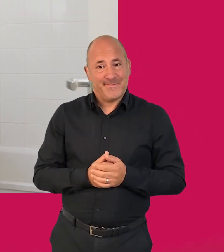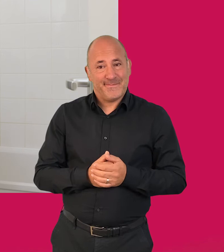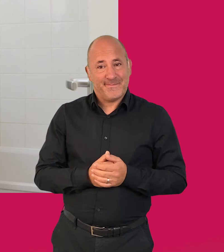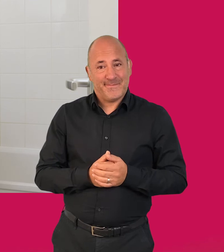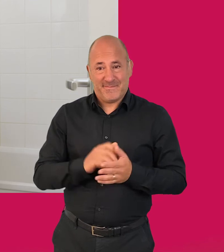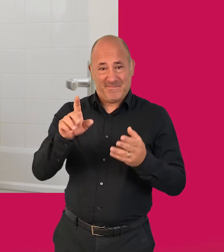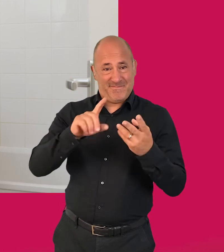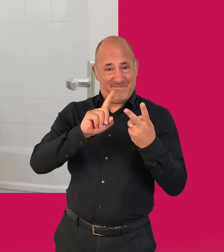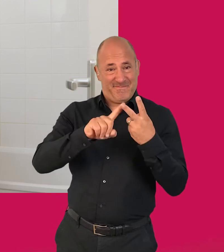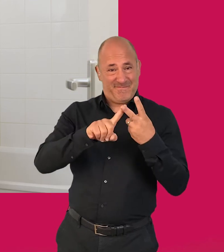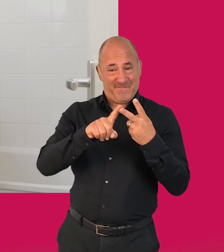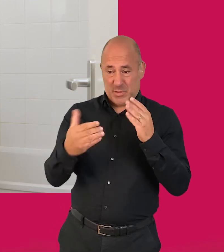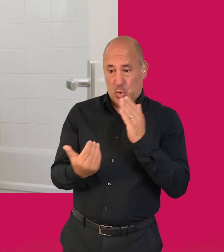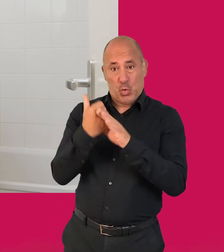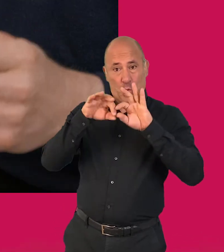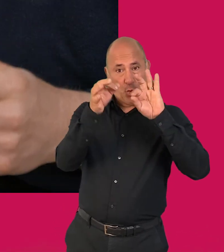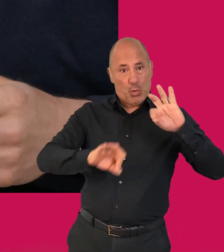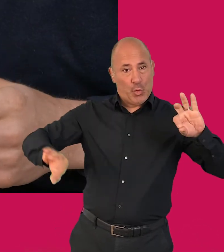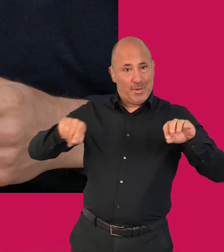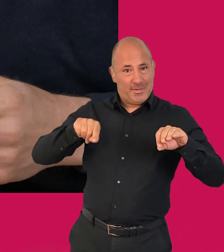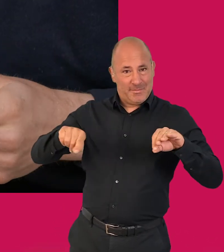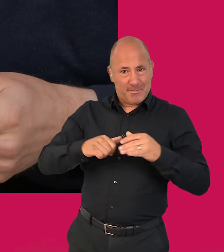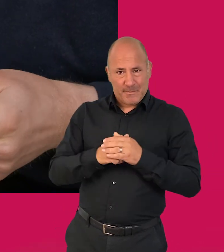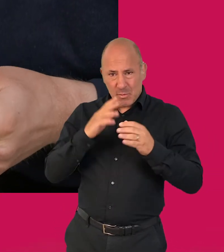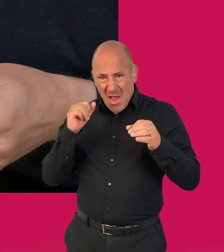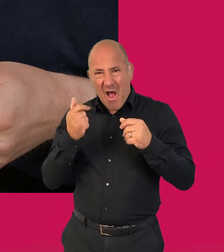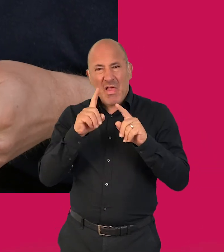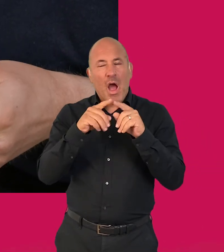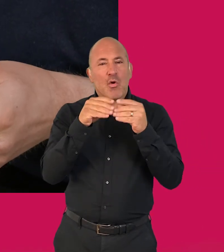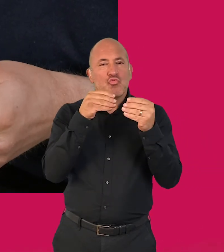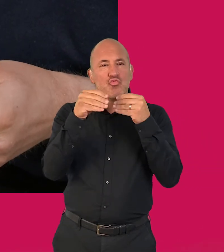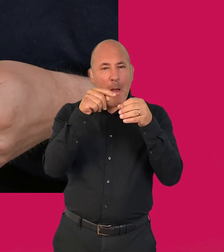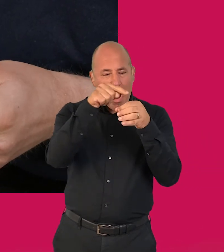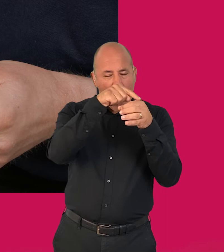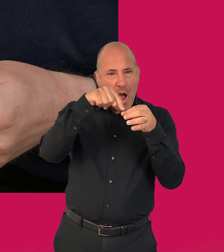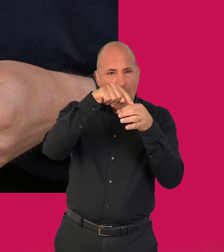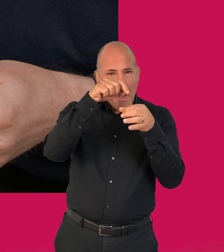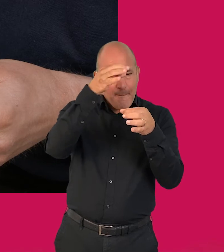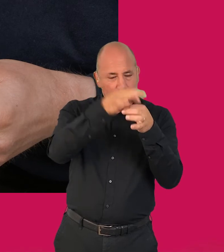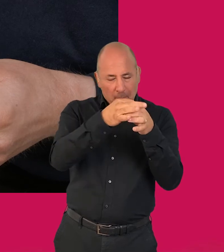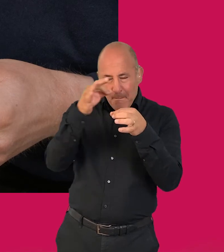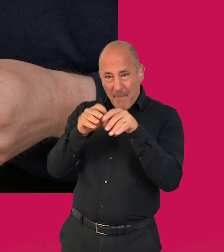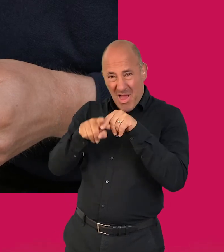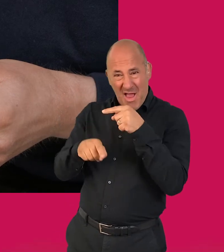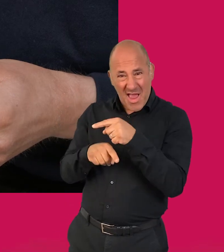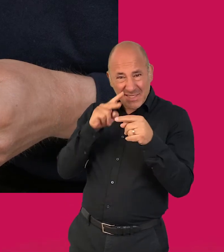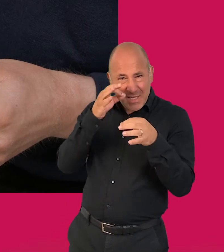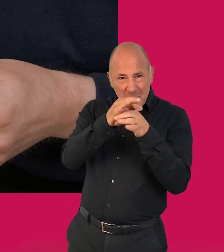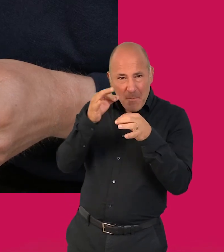Here's the new shower hose. Make sure it comes fitted with rubber washers like this at each end. They ensure there's a good